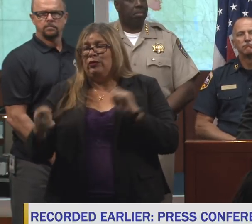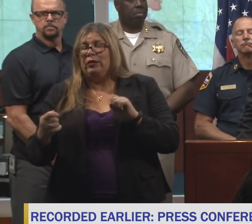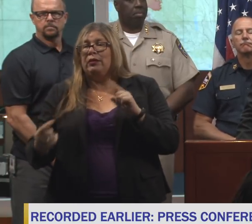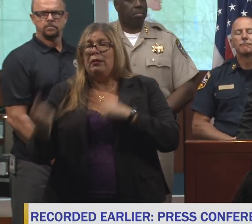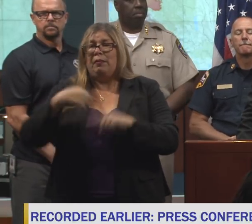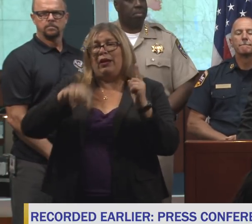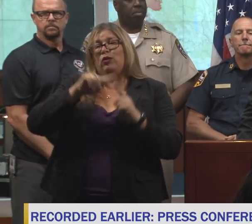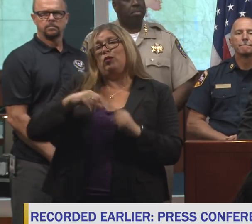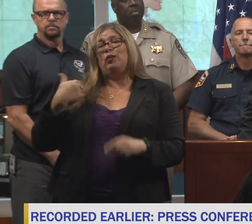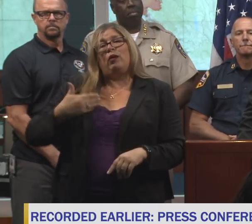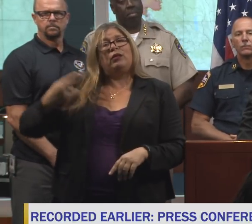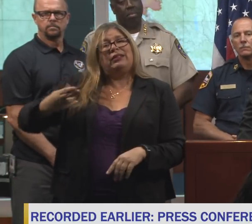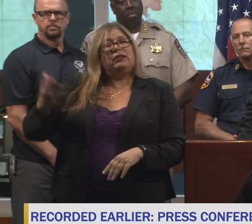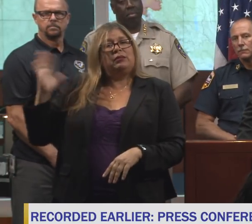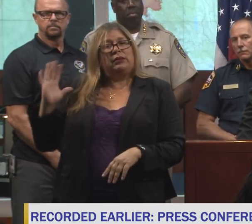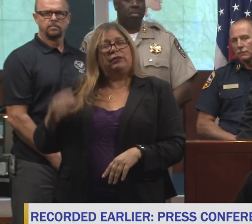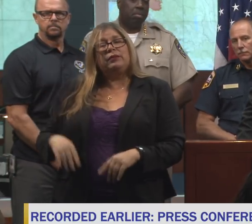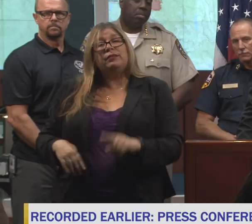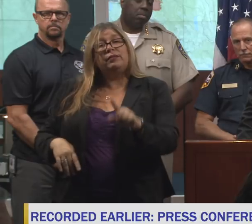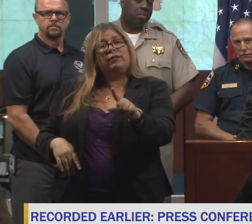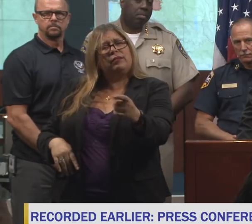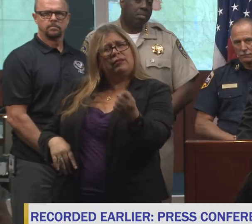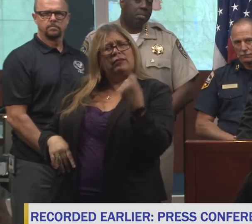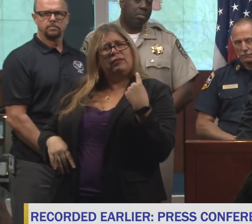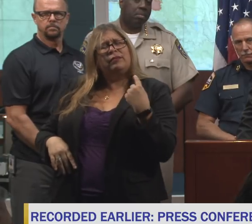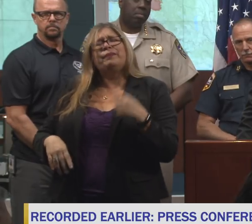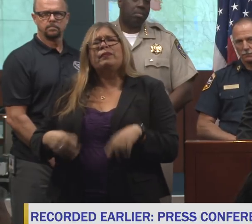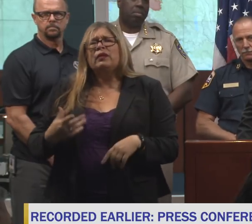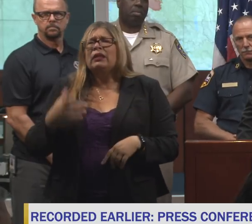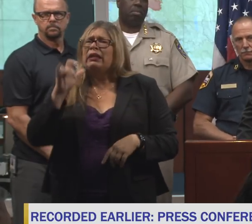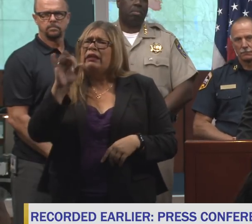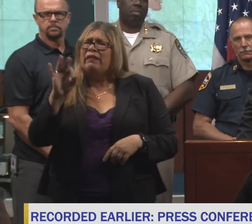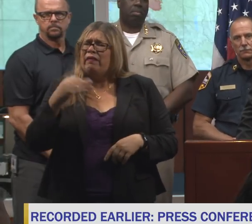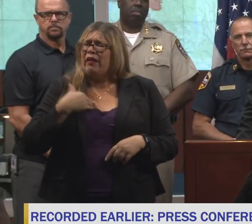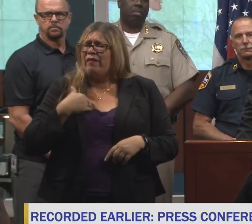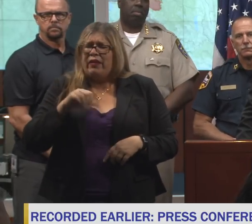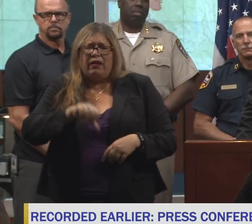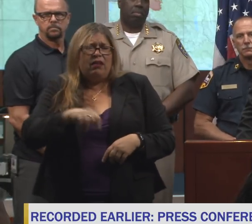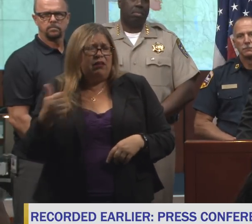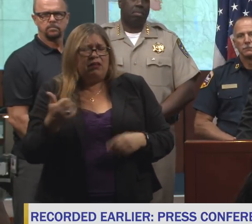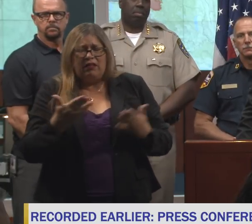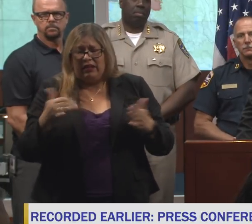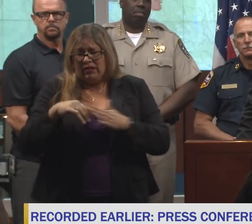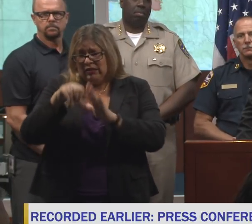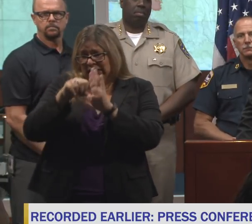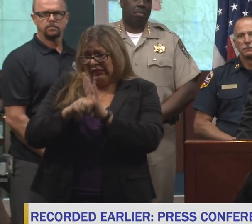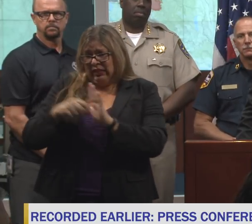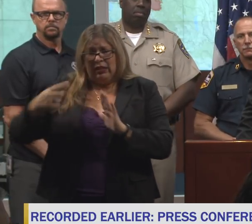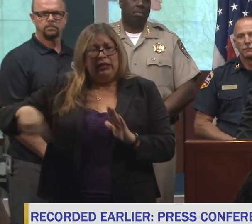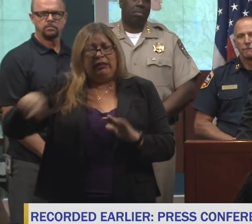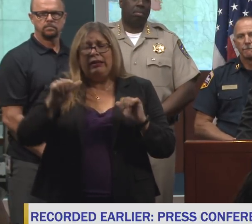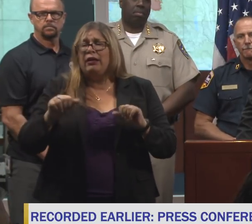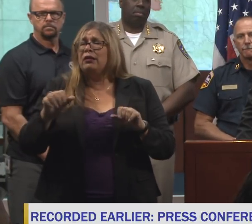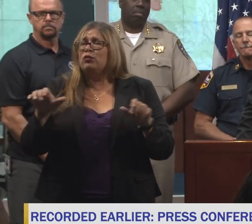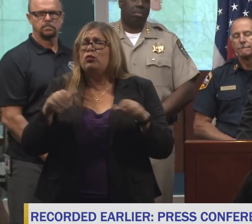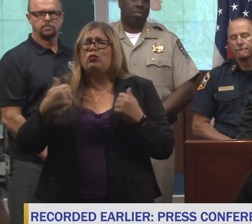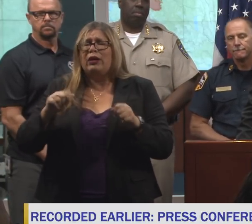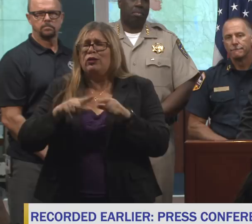where it historically was. Given that, is there anything practical that the state can do to try to mitigate